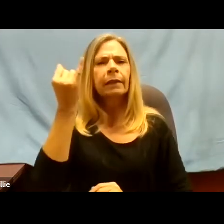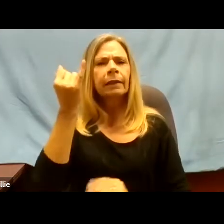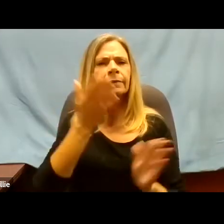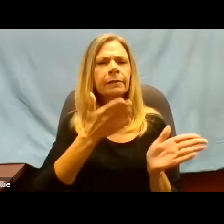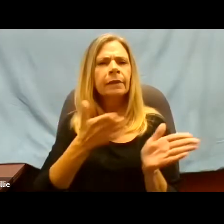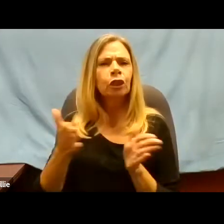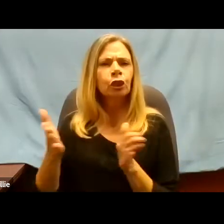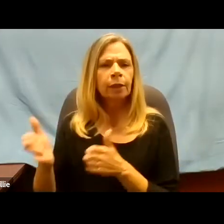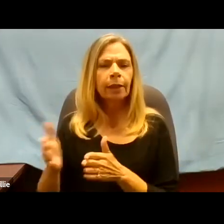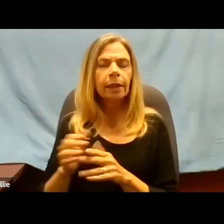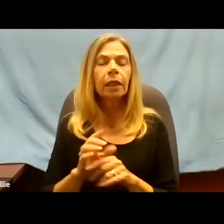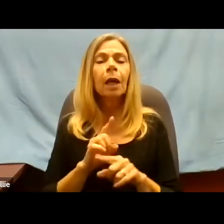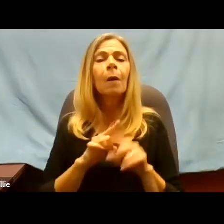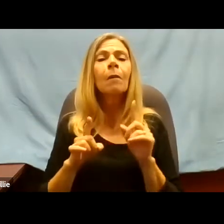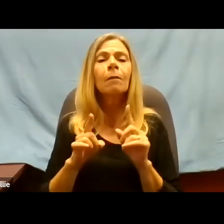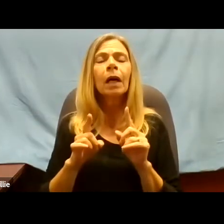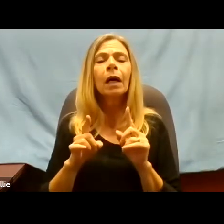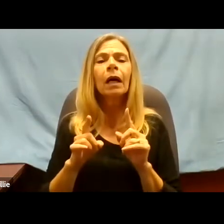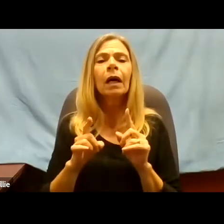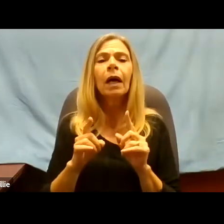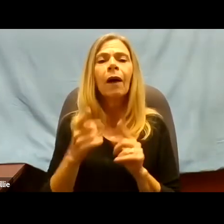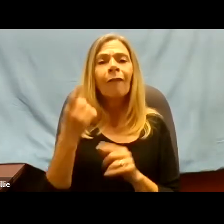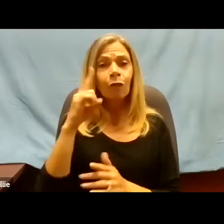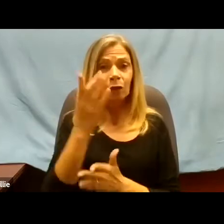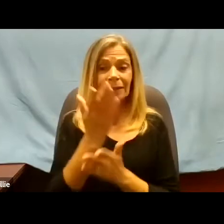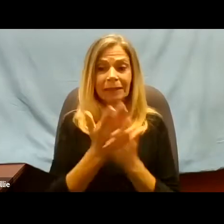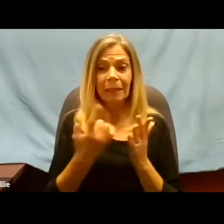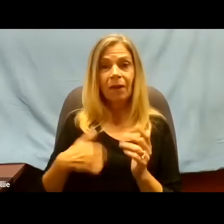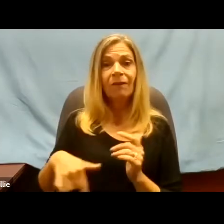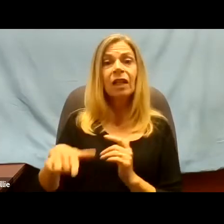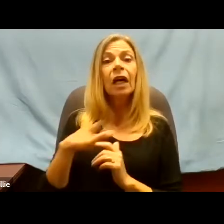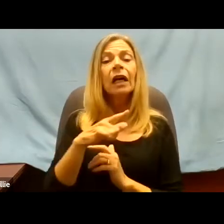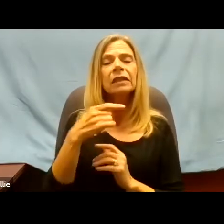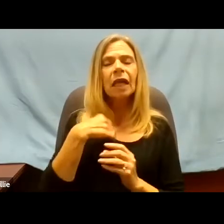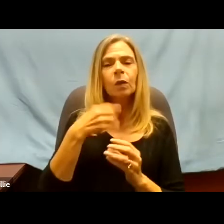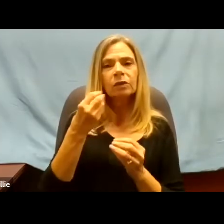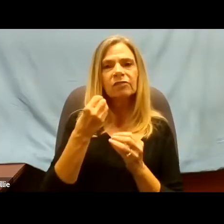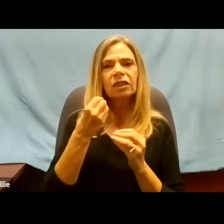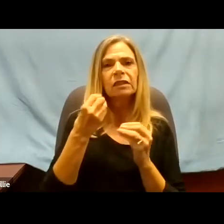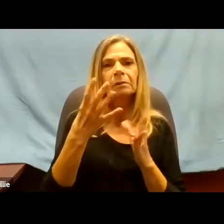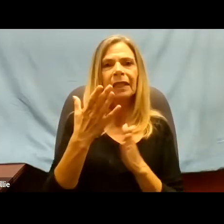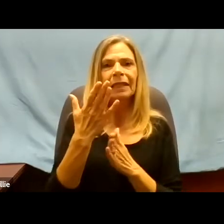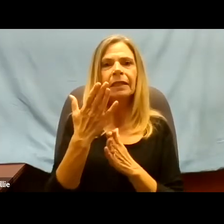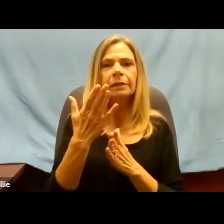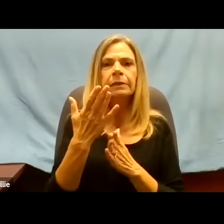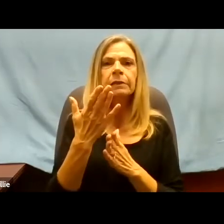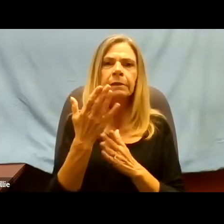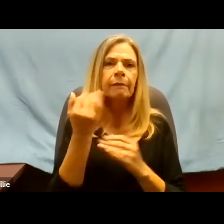you what the agenda was, and I hope that it rings true for some of you.